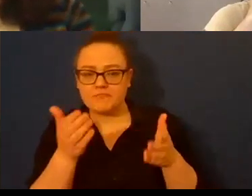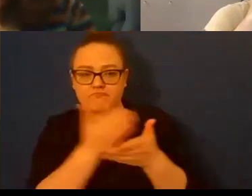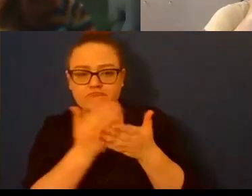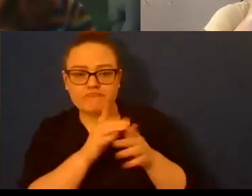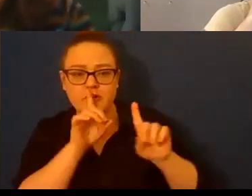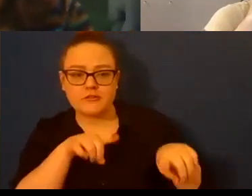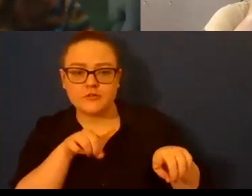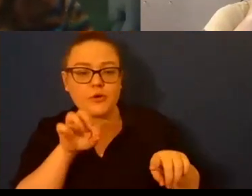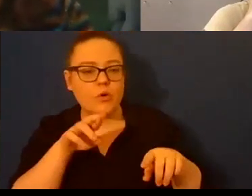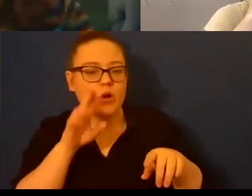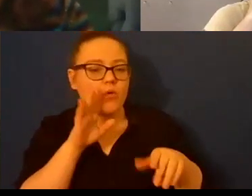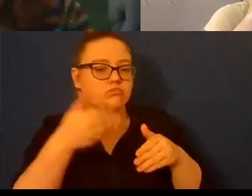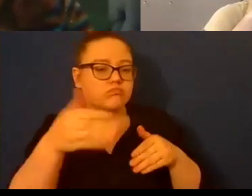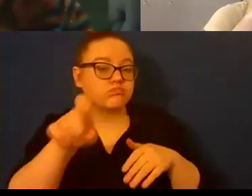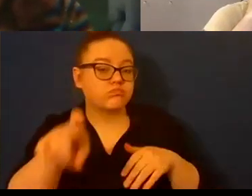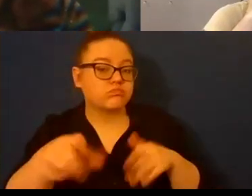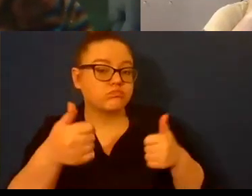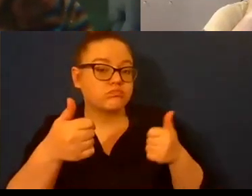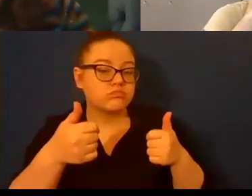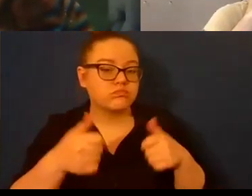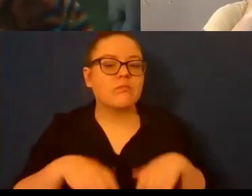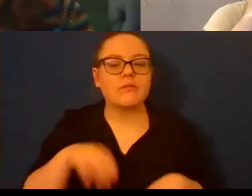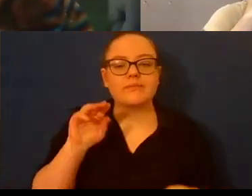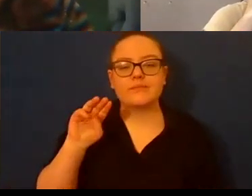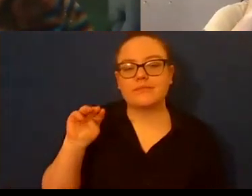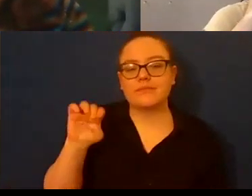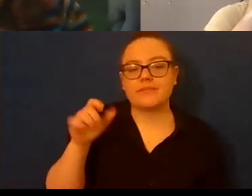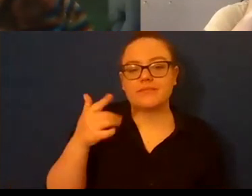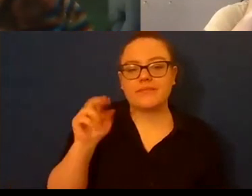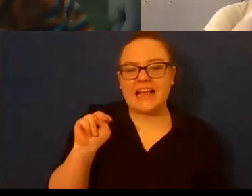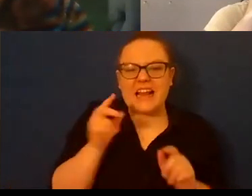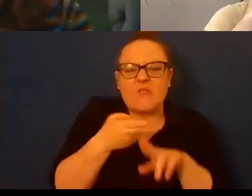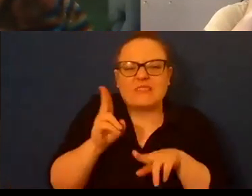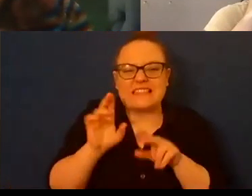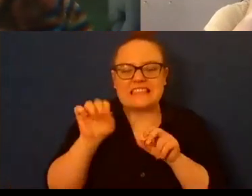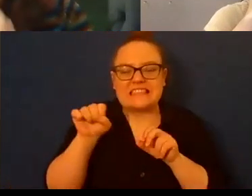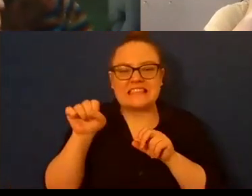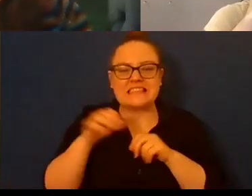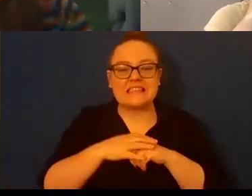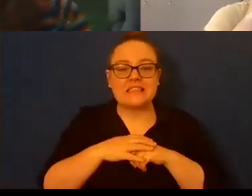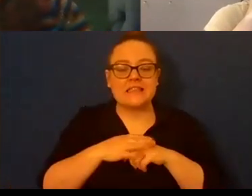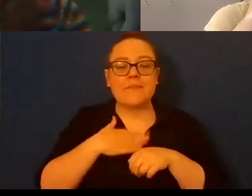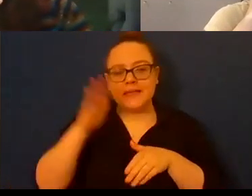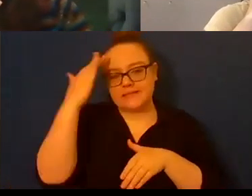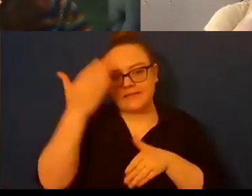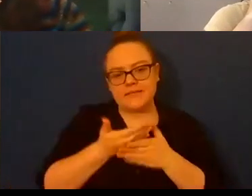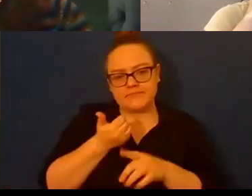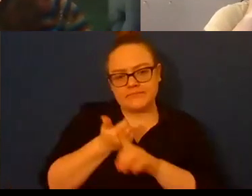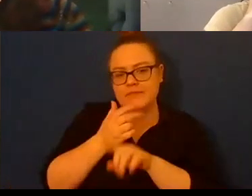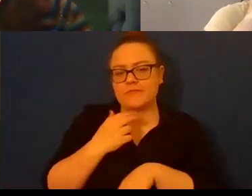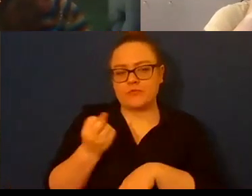to someone else's question yeah real quick um my son is 12 years old